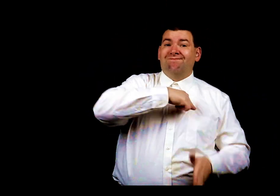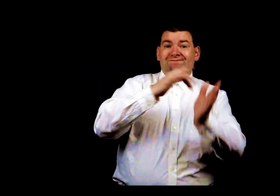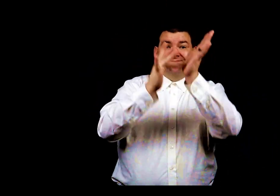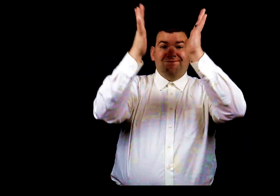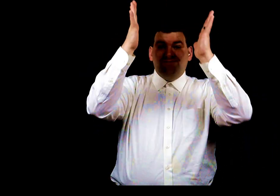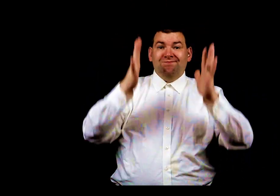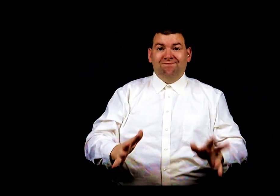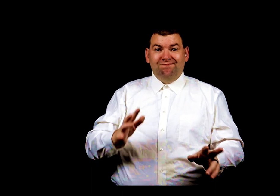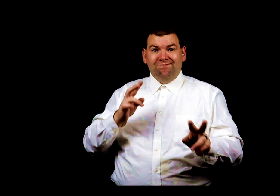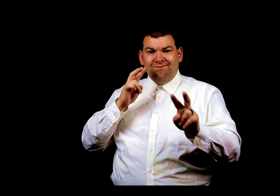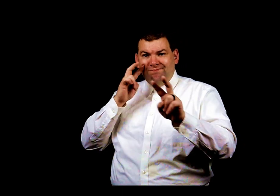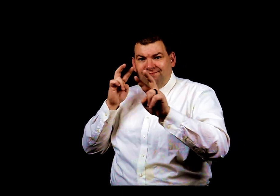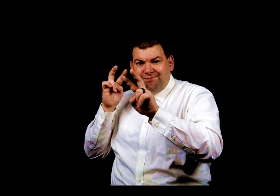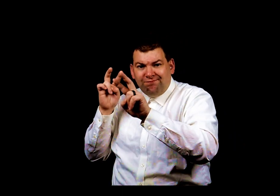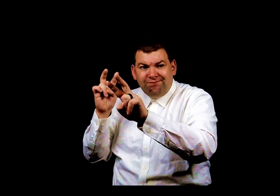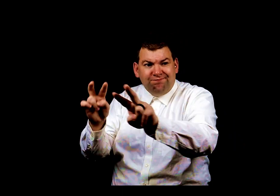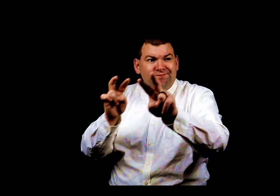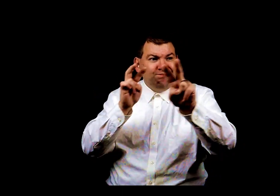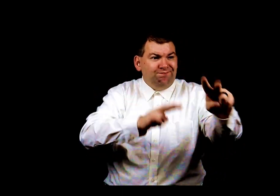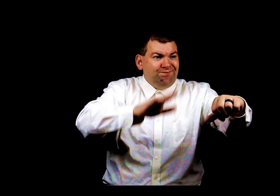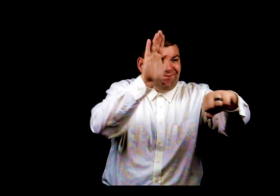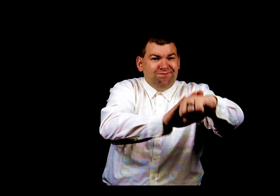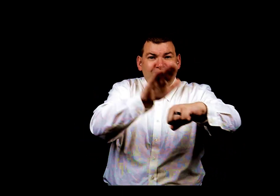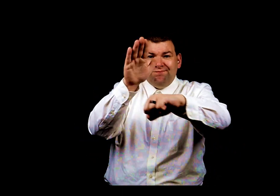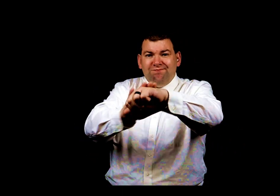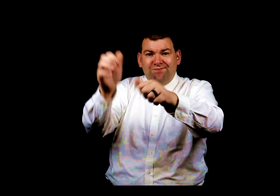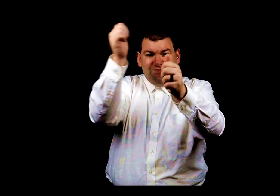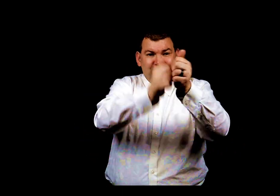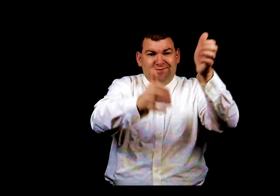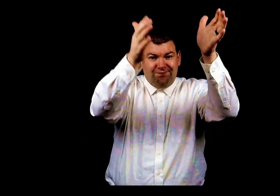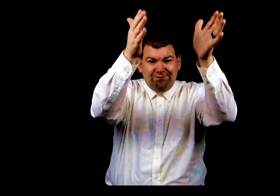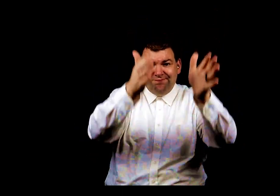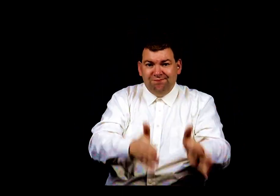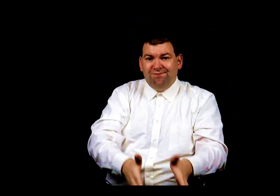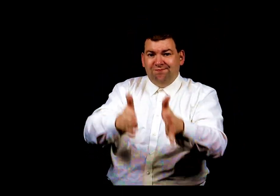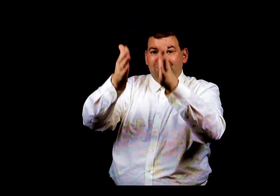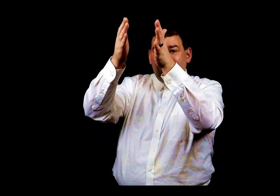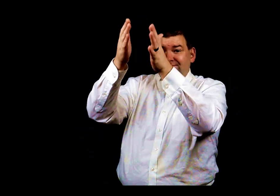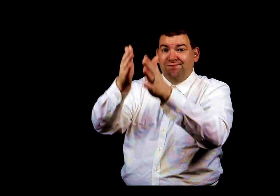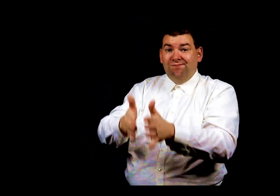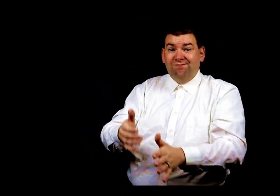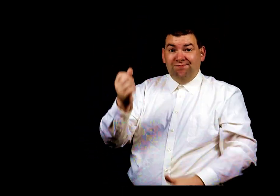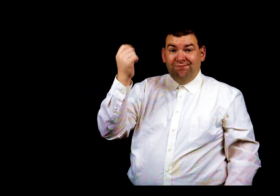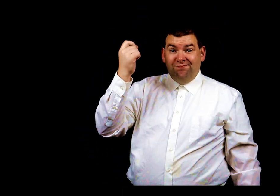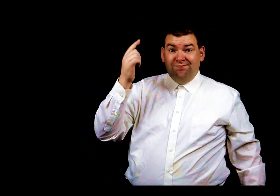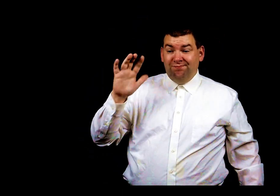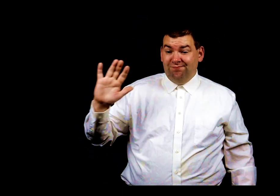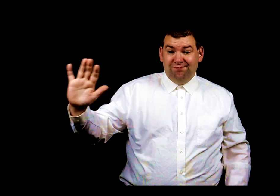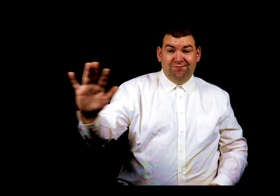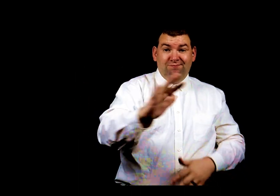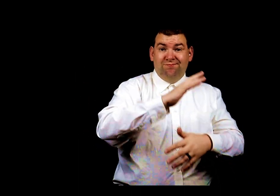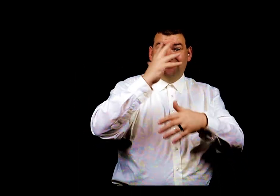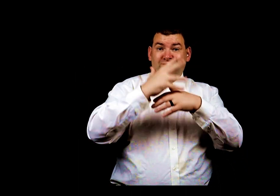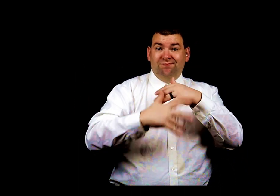commanded, warn every man And of their